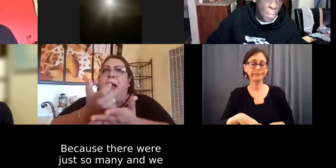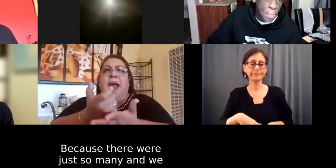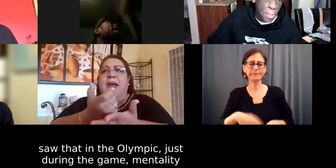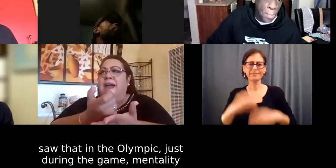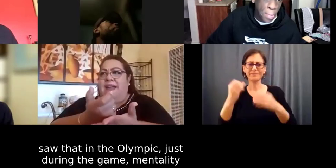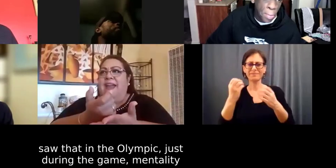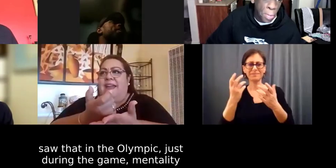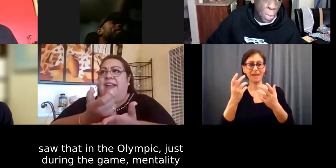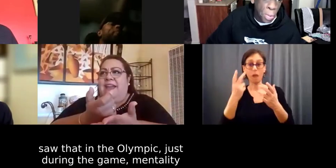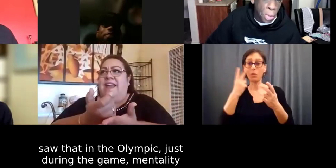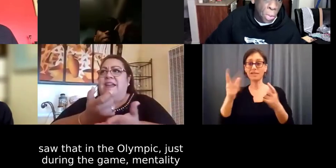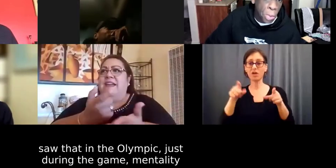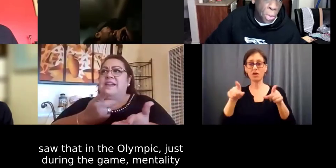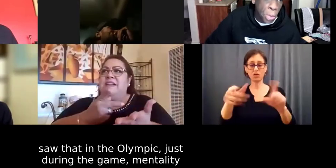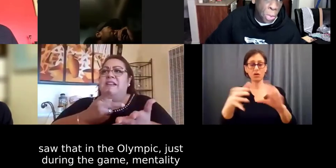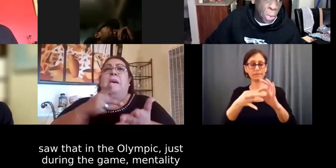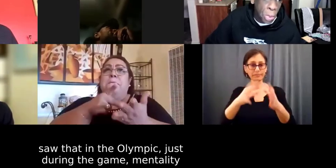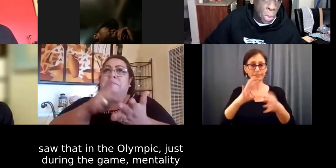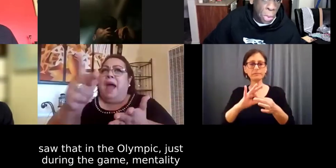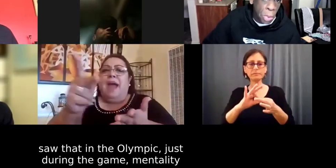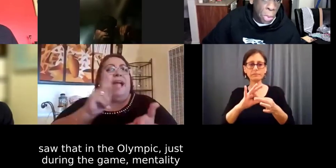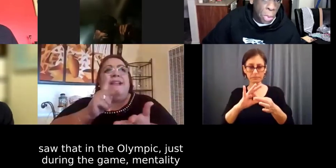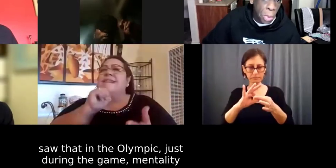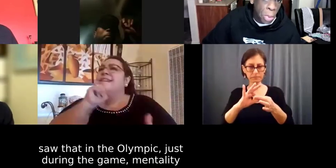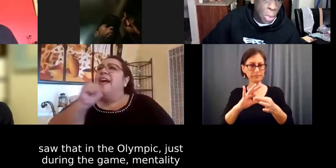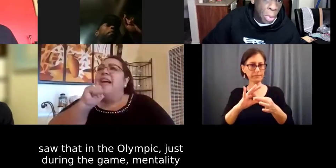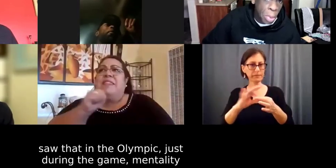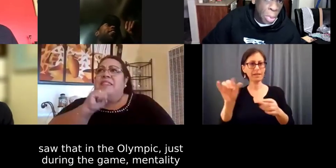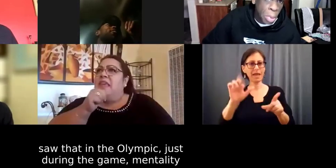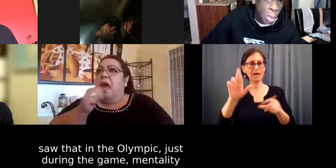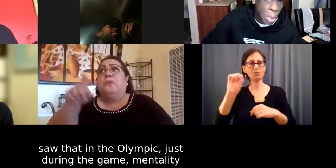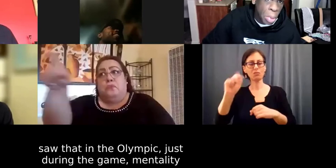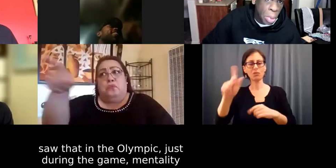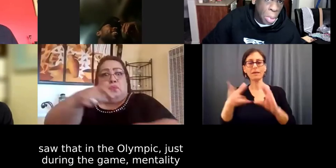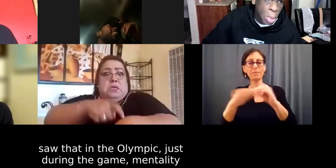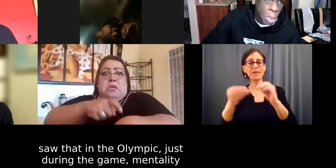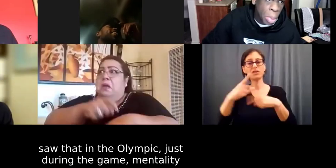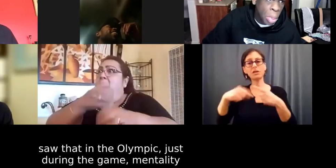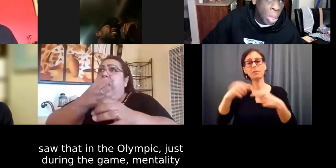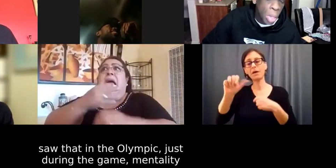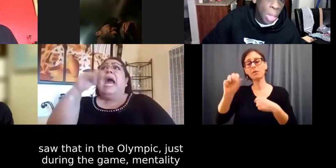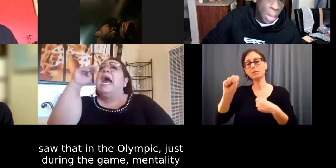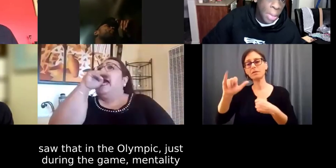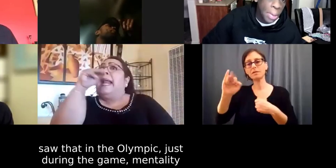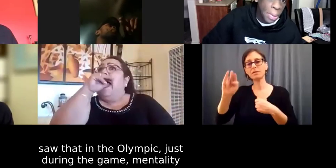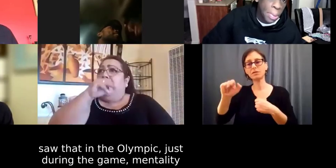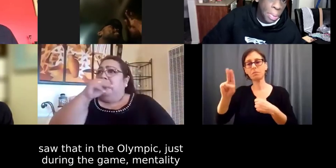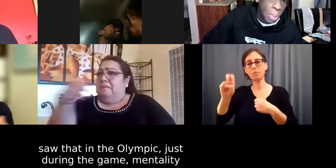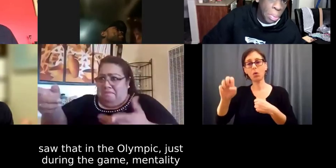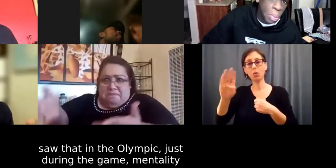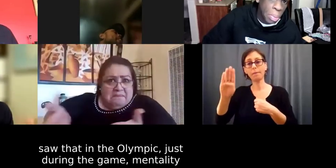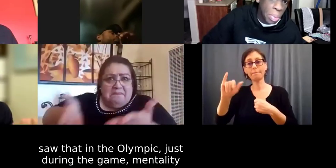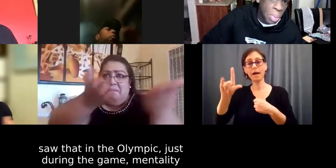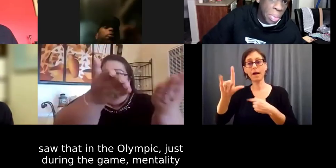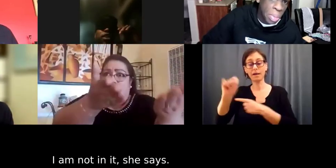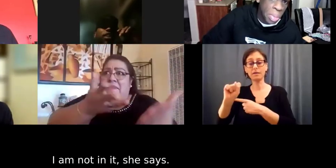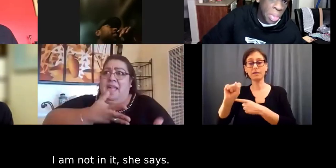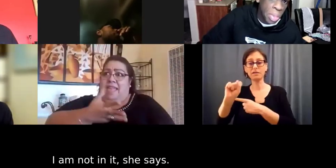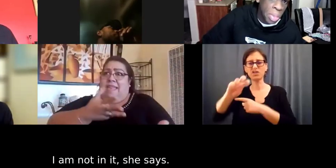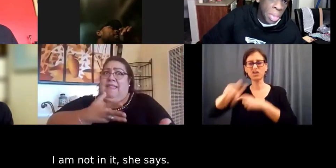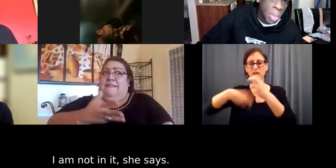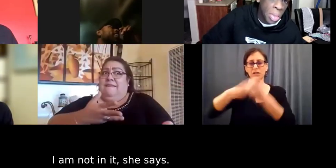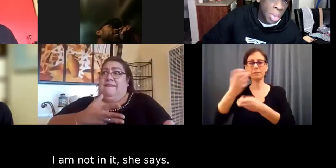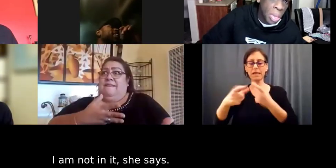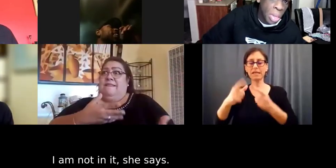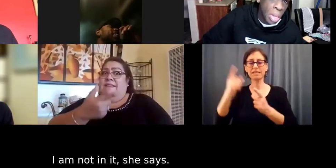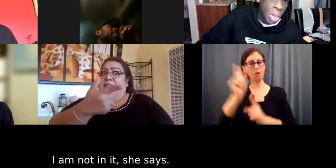so many things. And we saw that during the Olympics being voiced, you know, as Rick was saying about Simone Biles bringing forward, you know, just in that moment during the